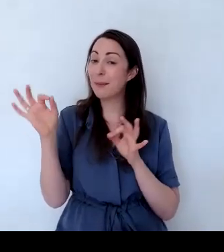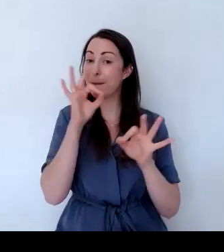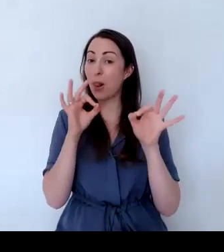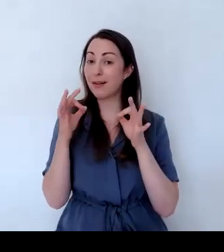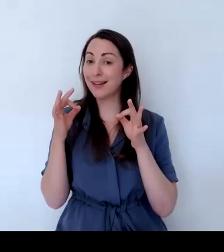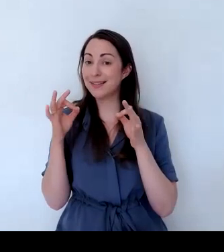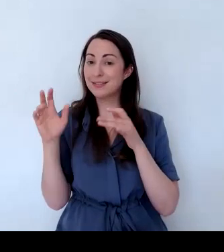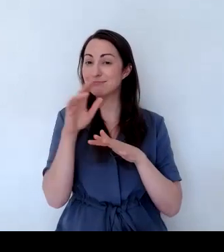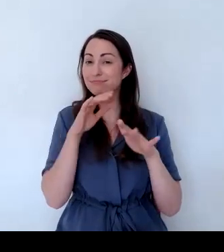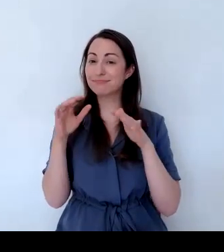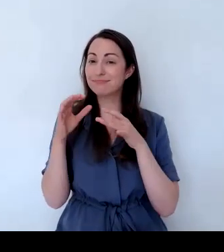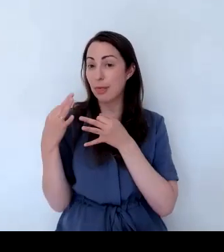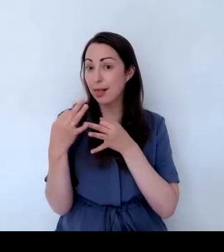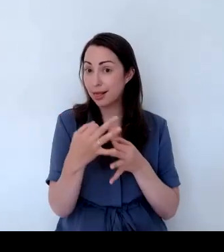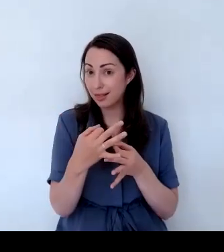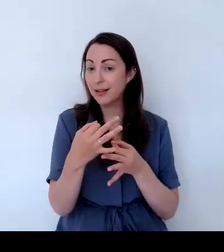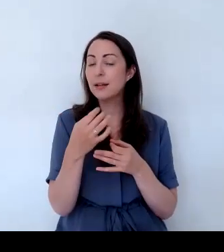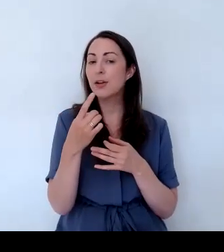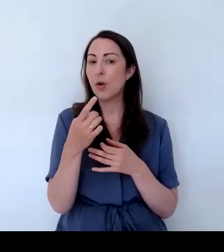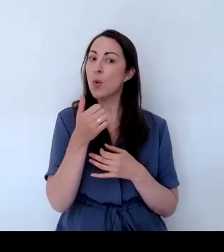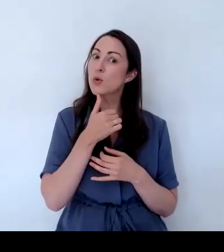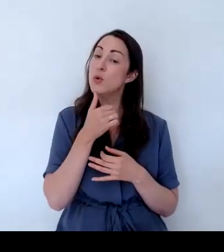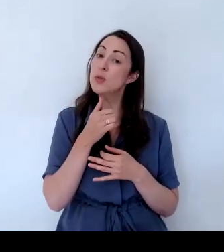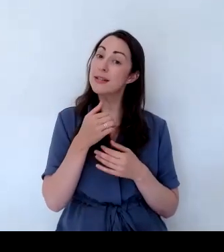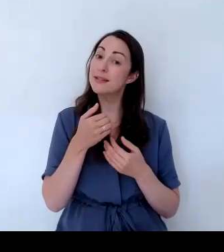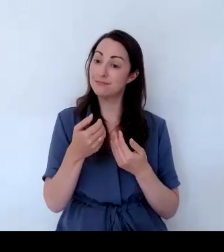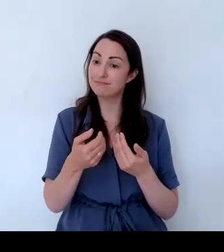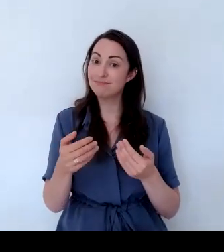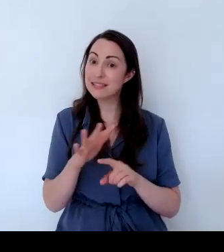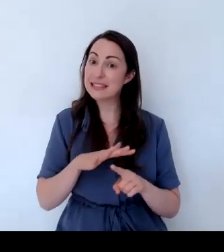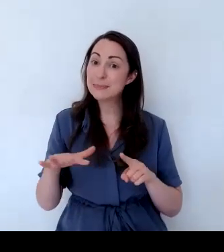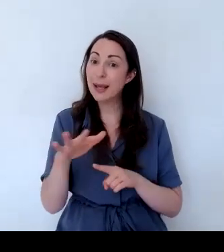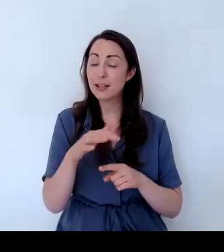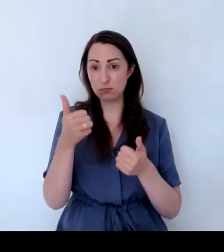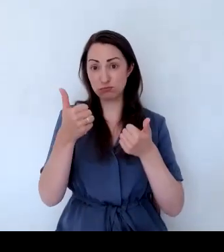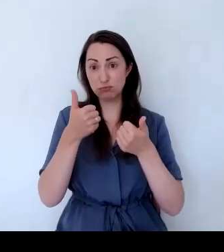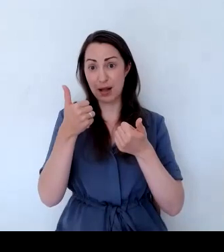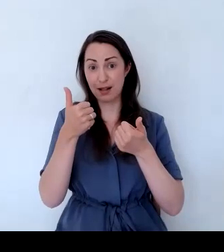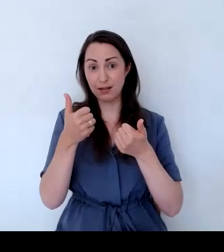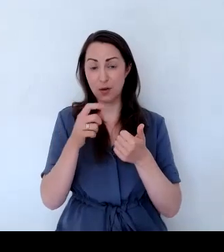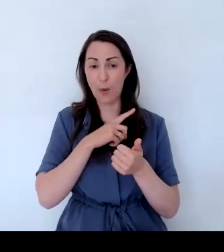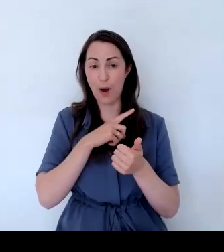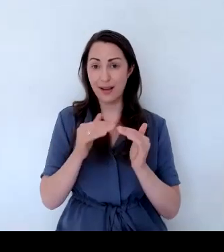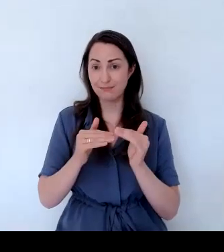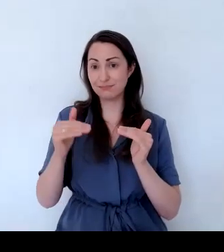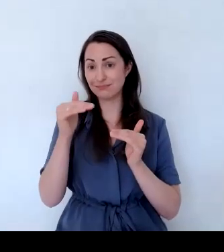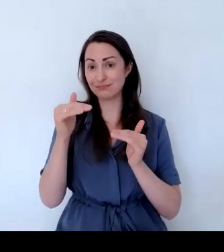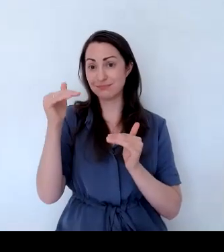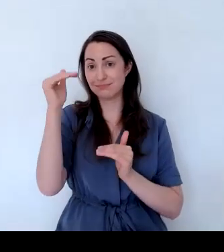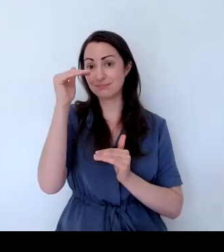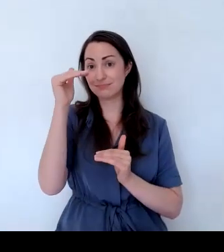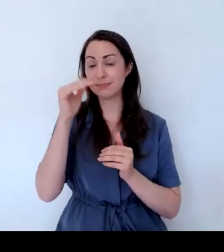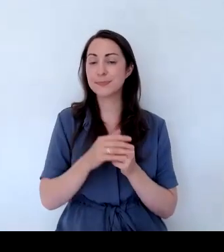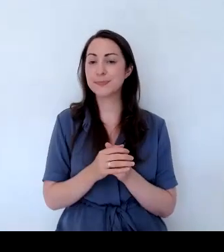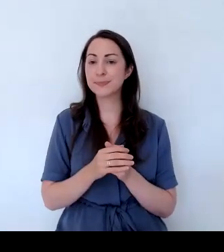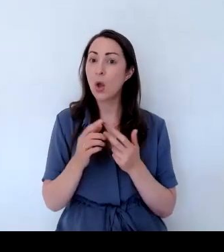So we've got three levels of planting here. And also, if you have dogs, it's important